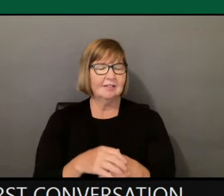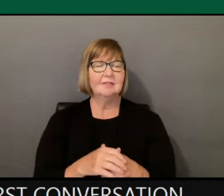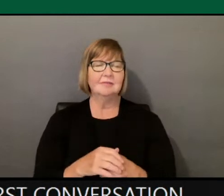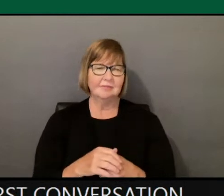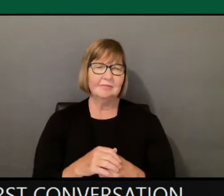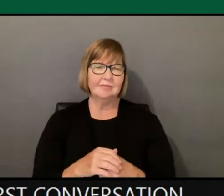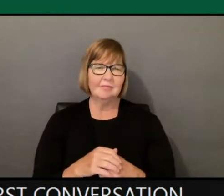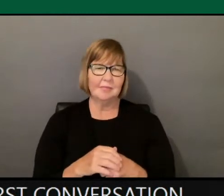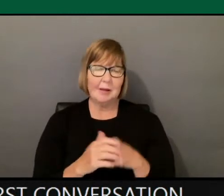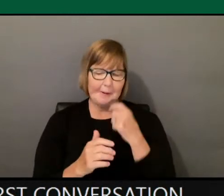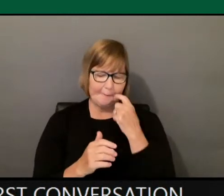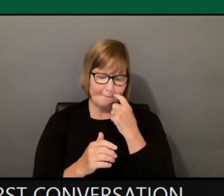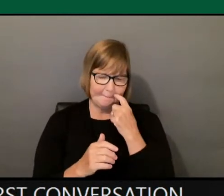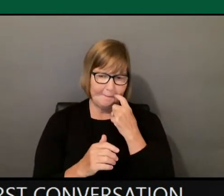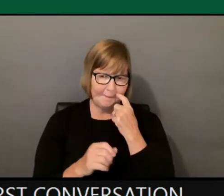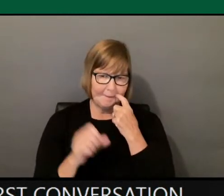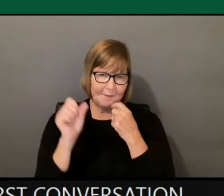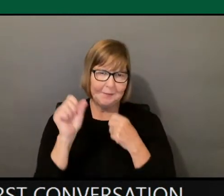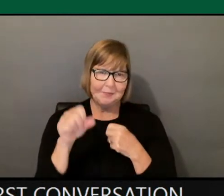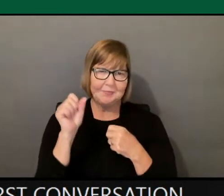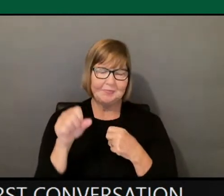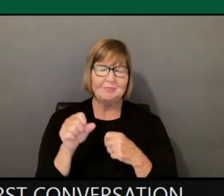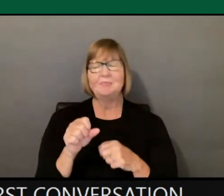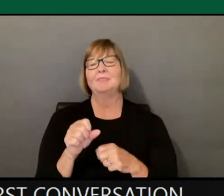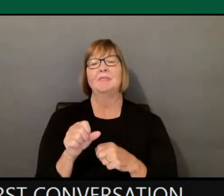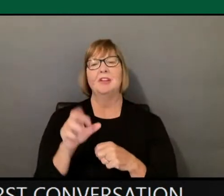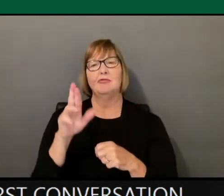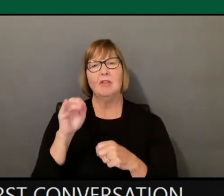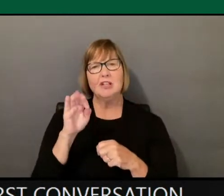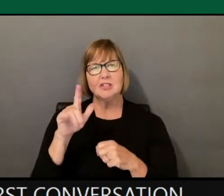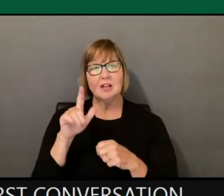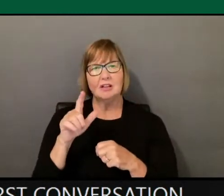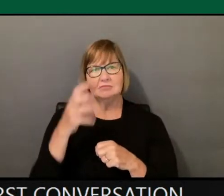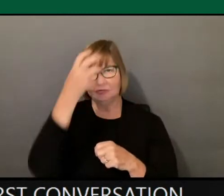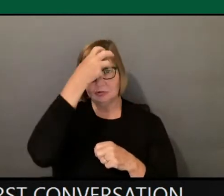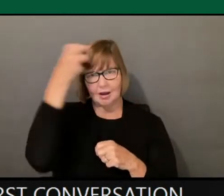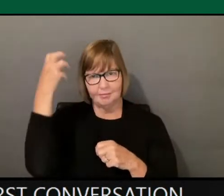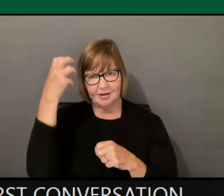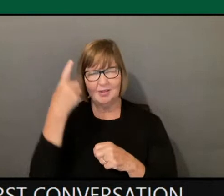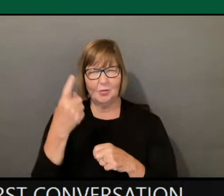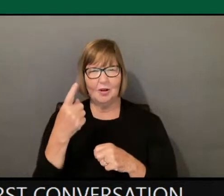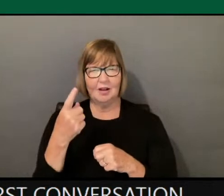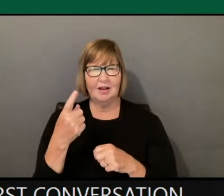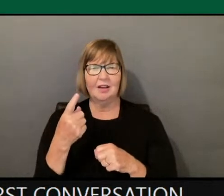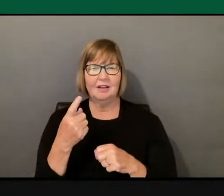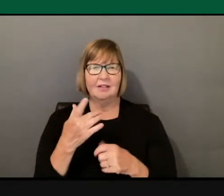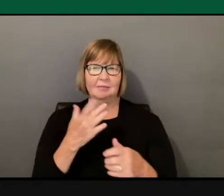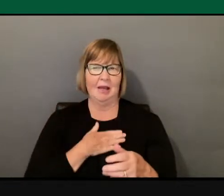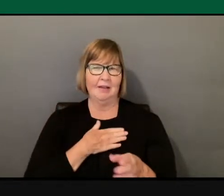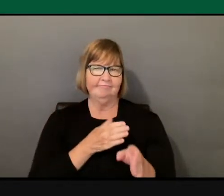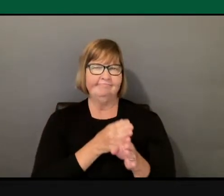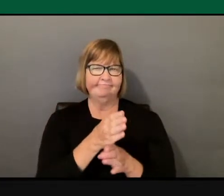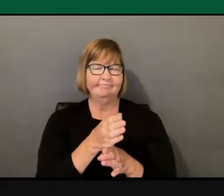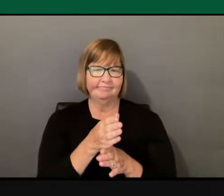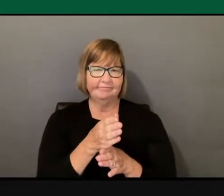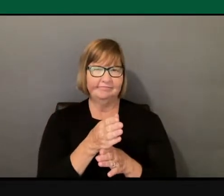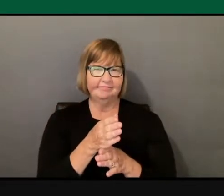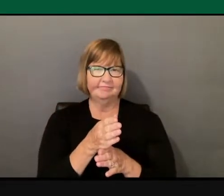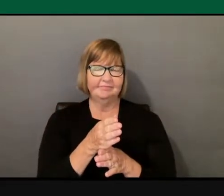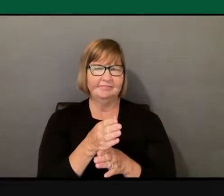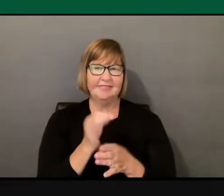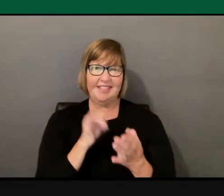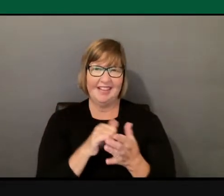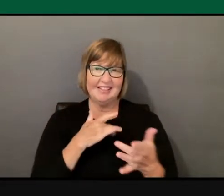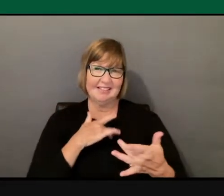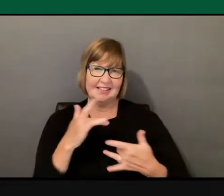one of my areas is actually racial trauma. And this incident, even though it's focused on